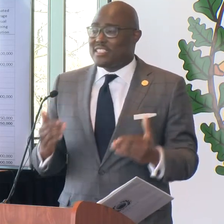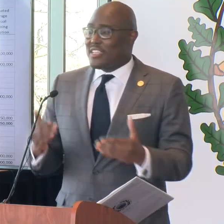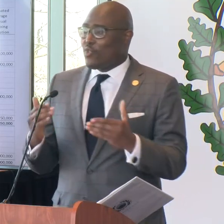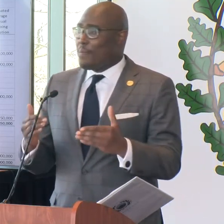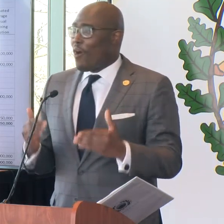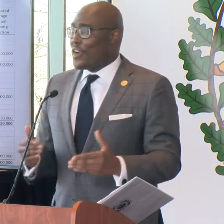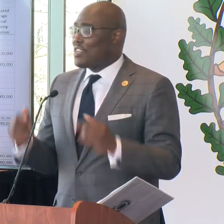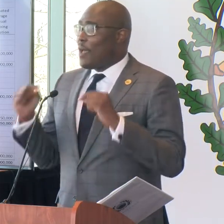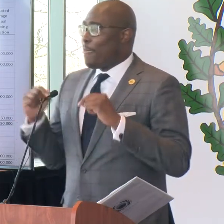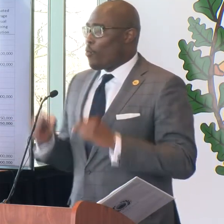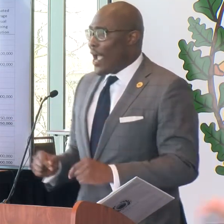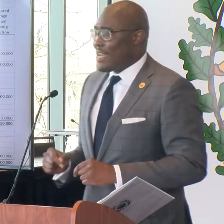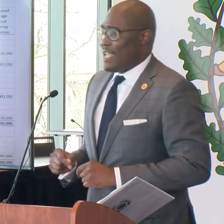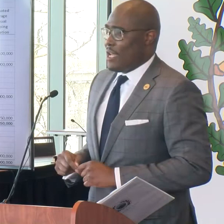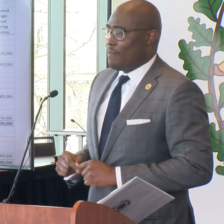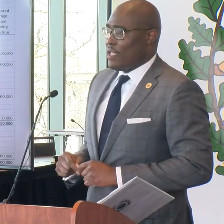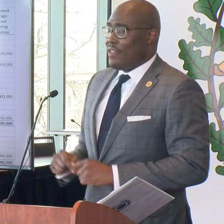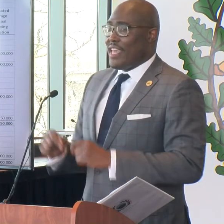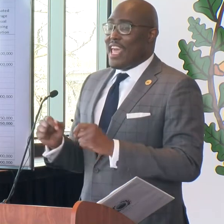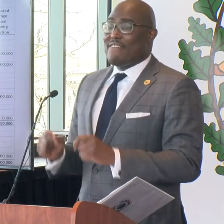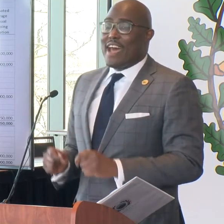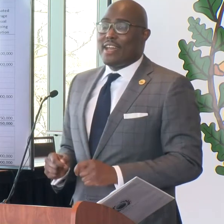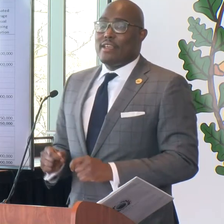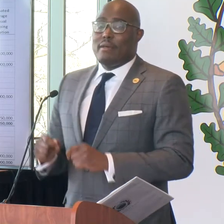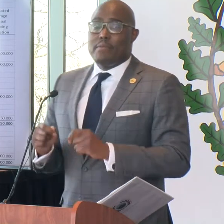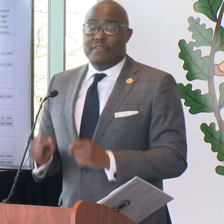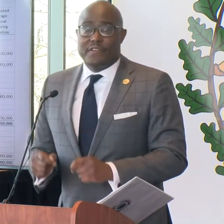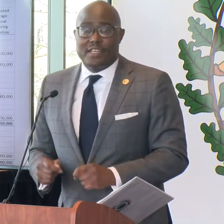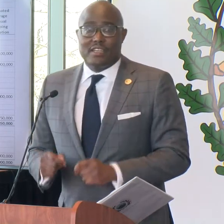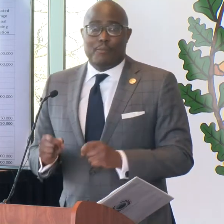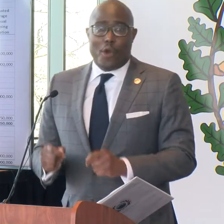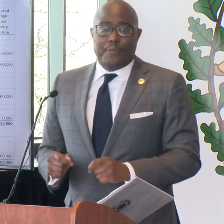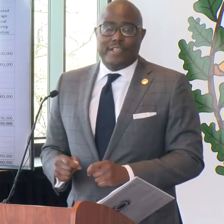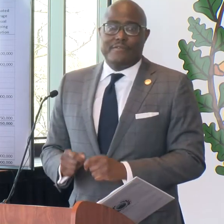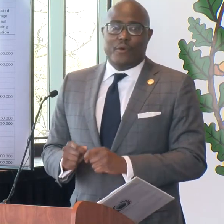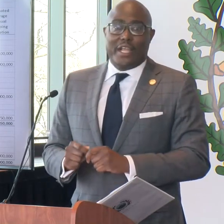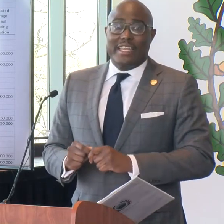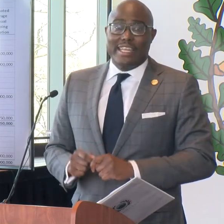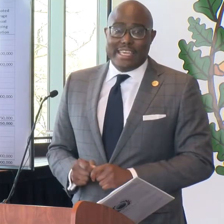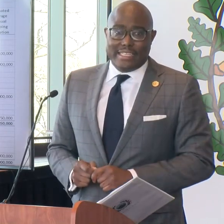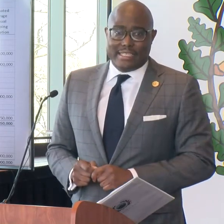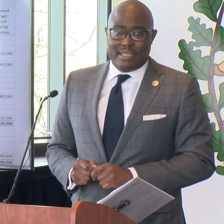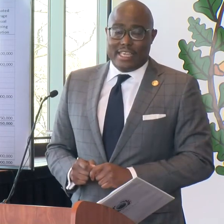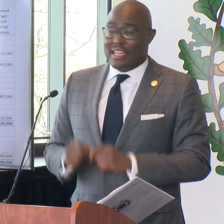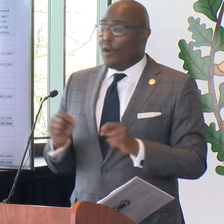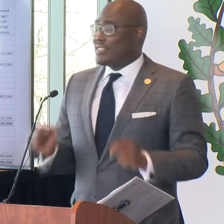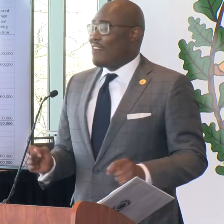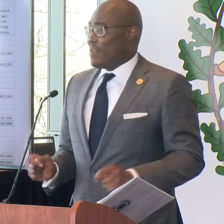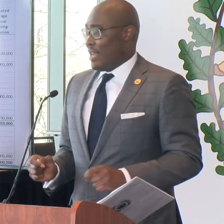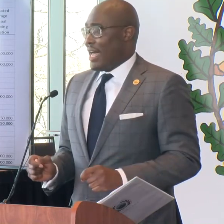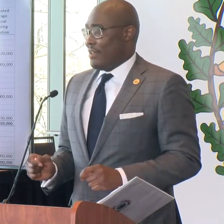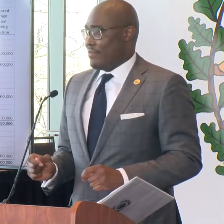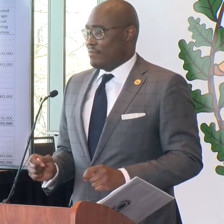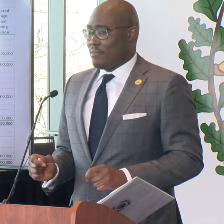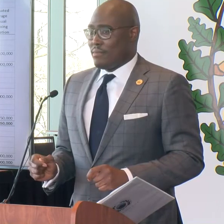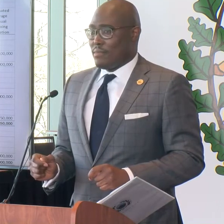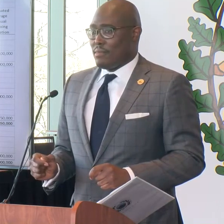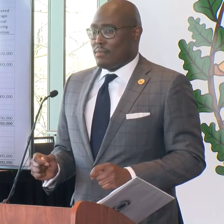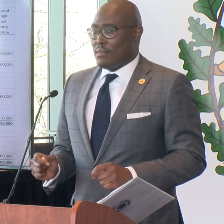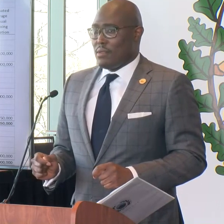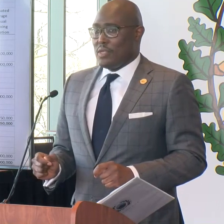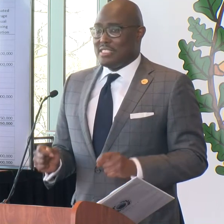We have 63 parks right now that have not been funded appropriately for at least as long as I've been alive,